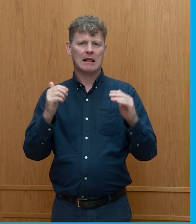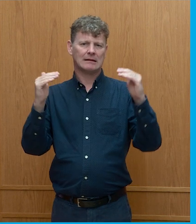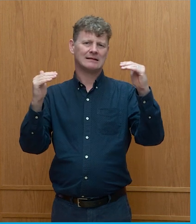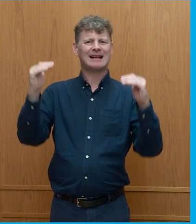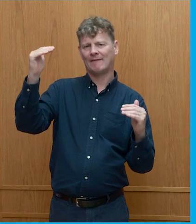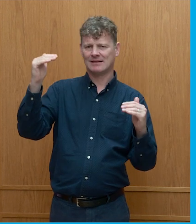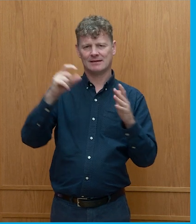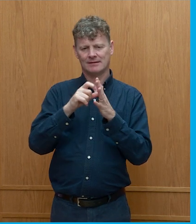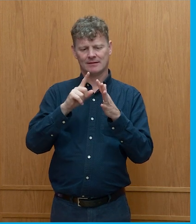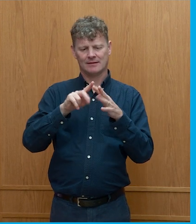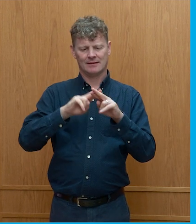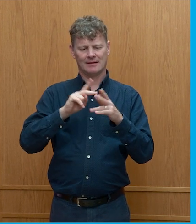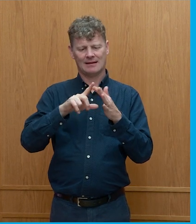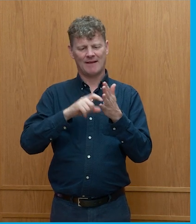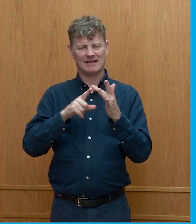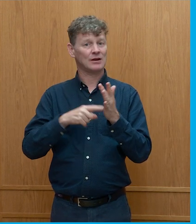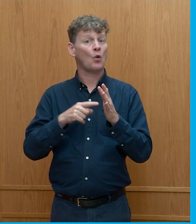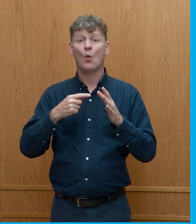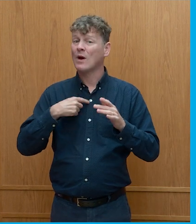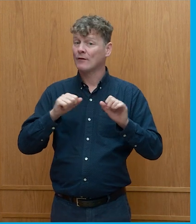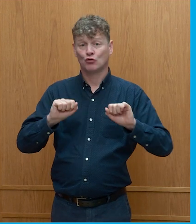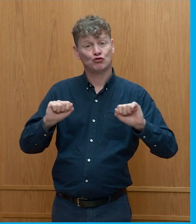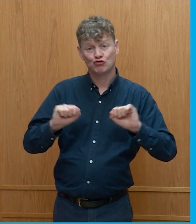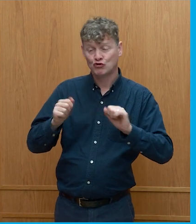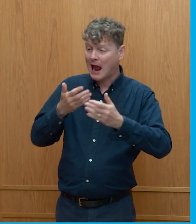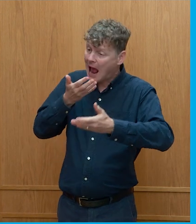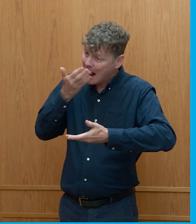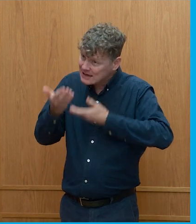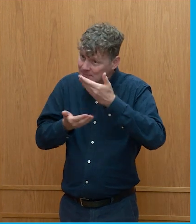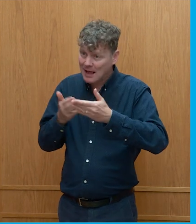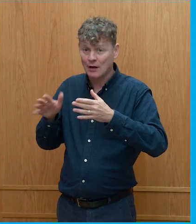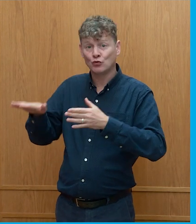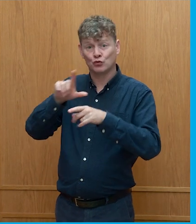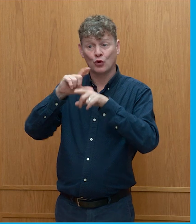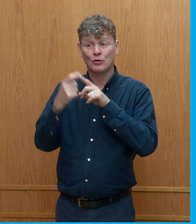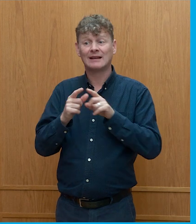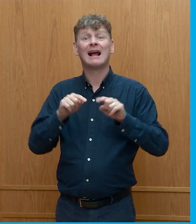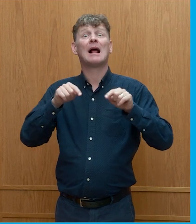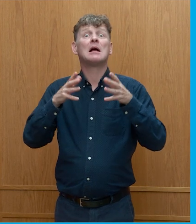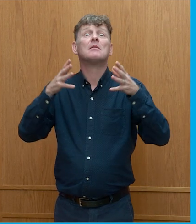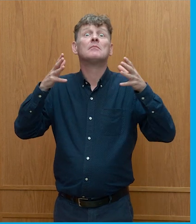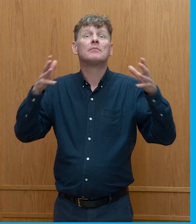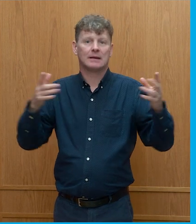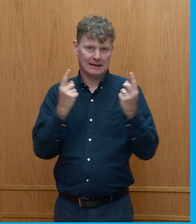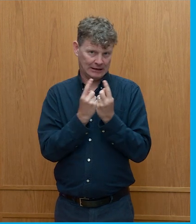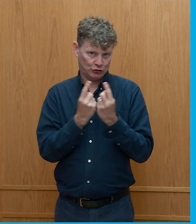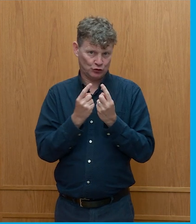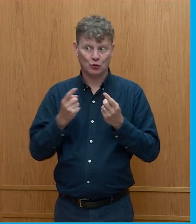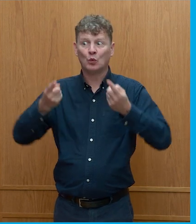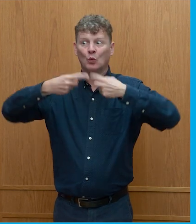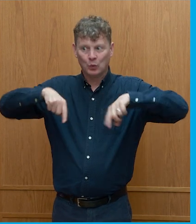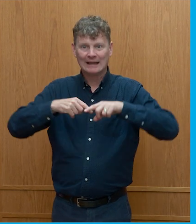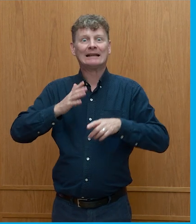have not spent the time explaining to people what this issue is or to understand the solutions to it, but